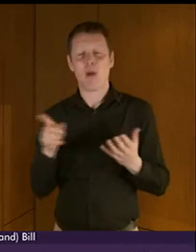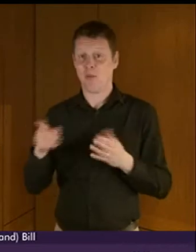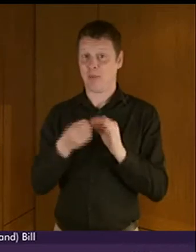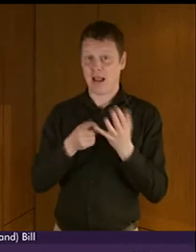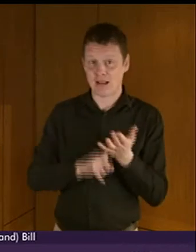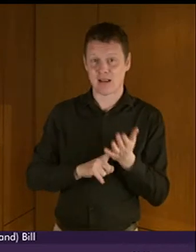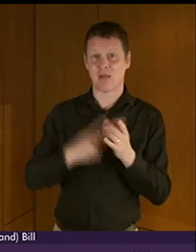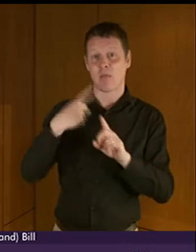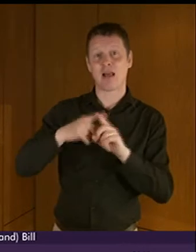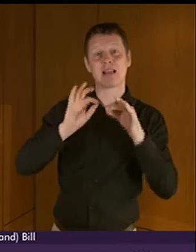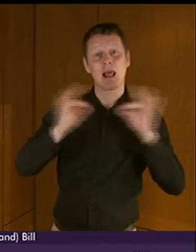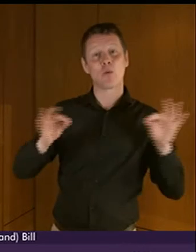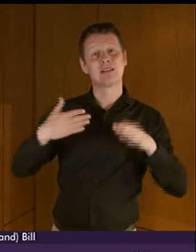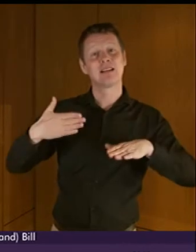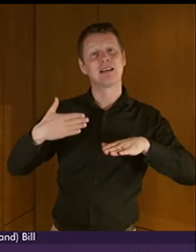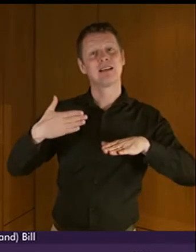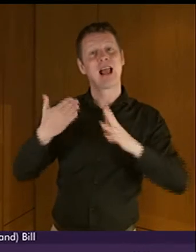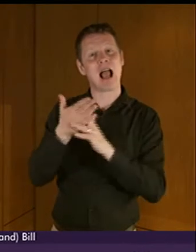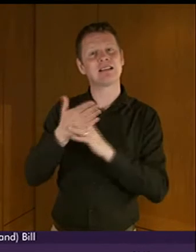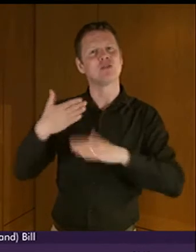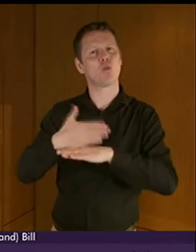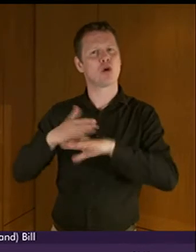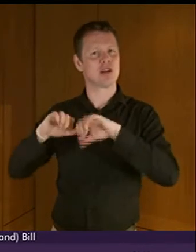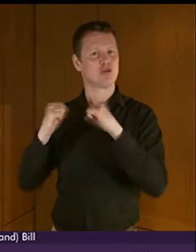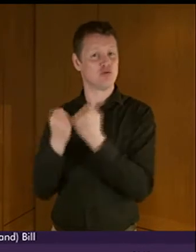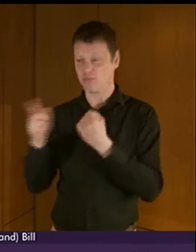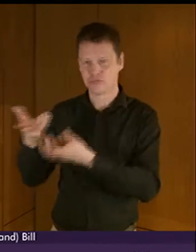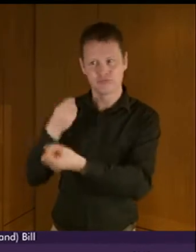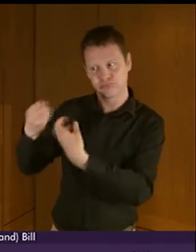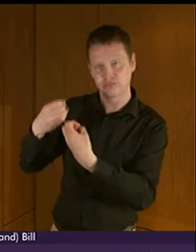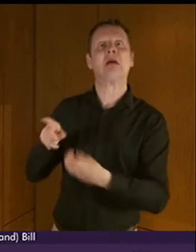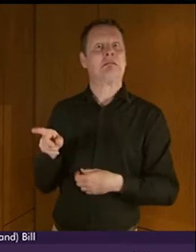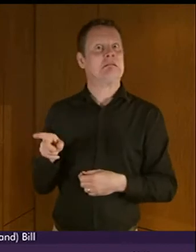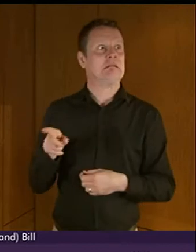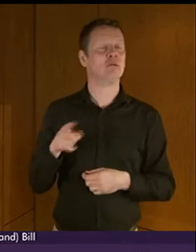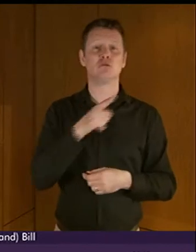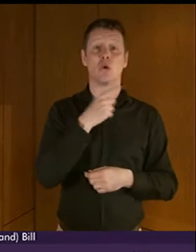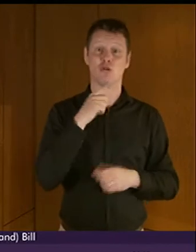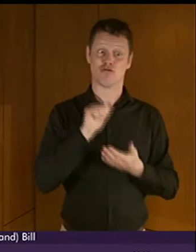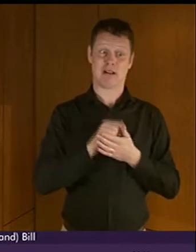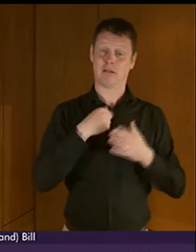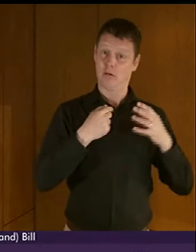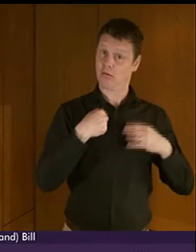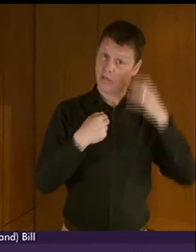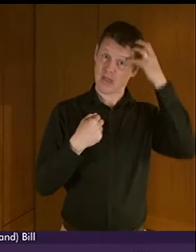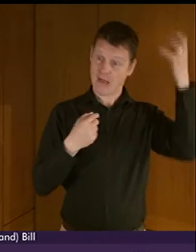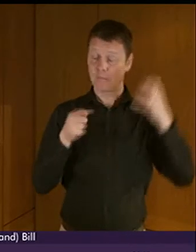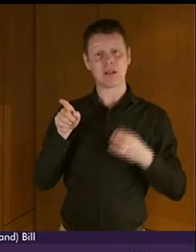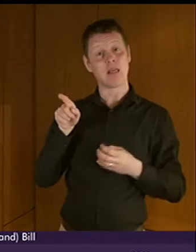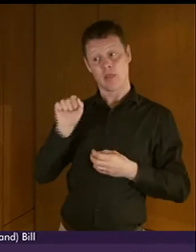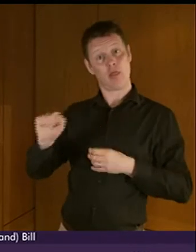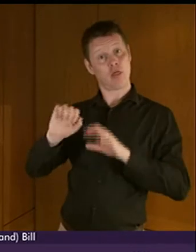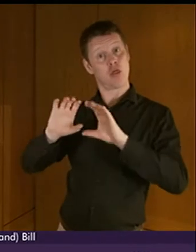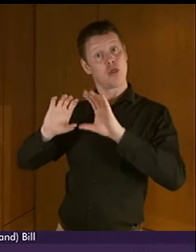throughout our time in office and as Gordon Macdonald referred to as a government we supported the publication of the group's